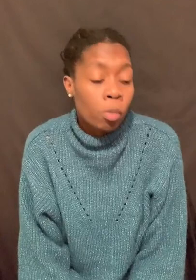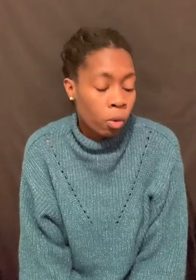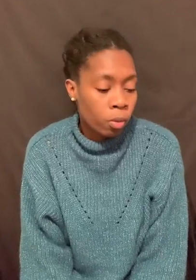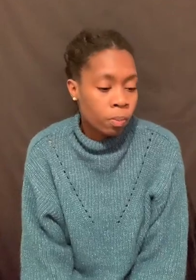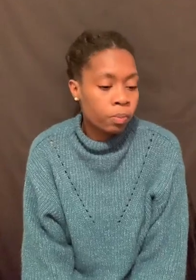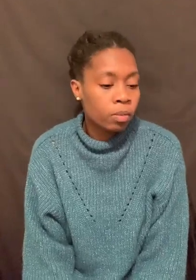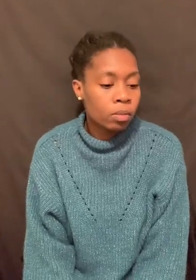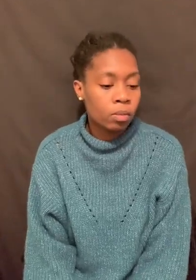normal.